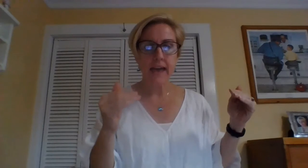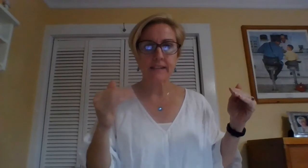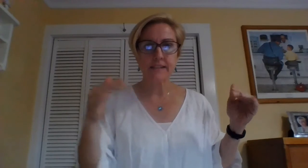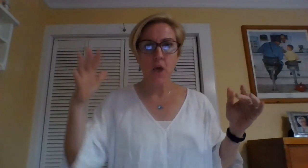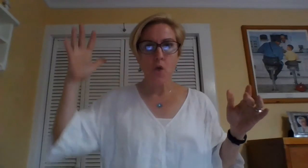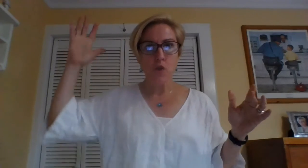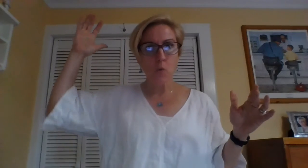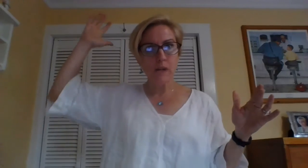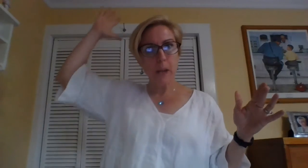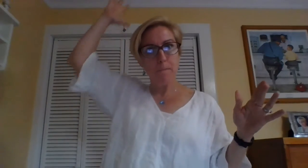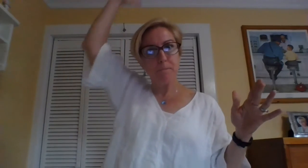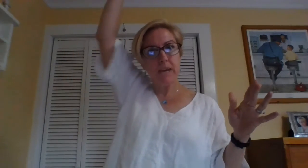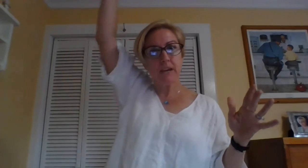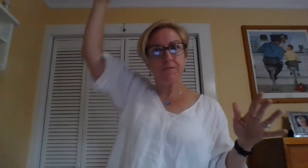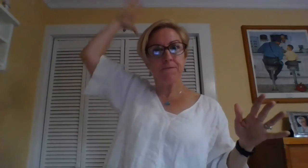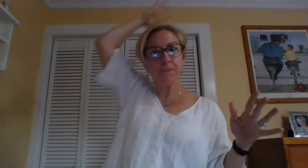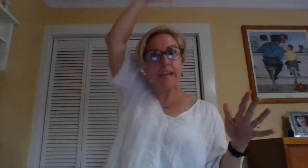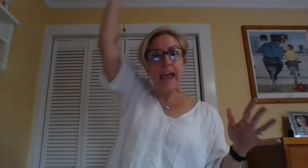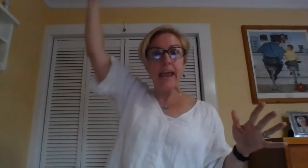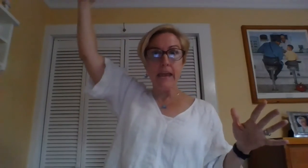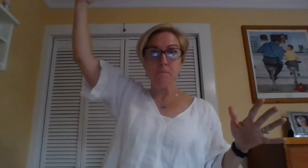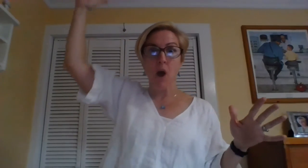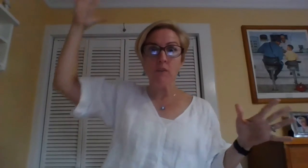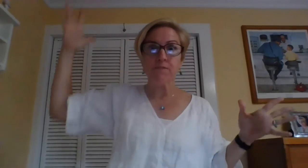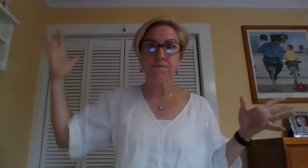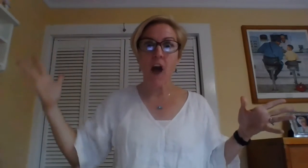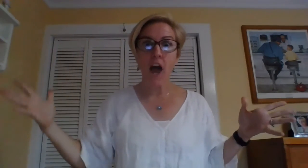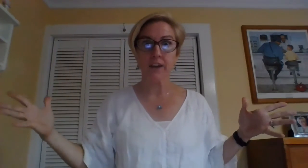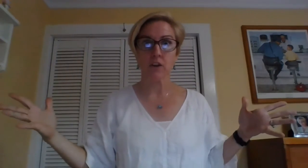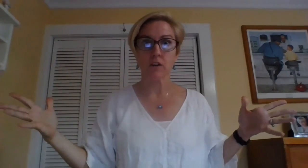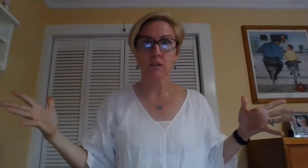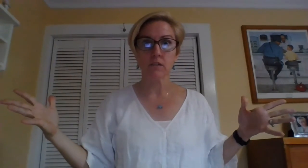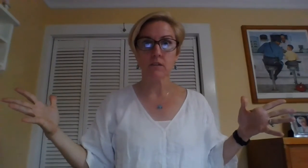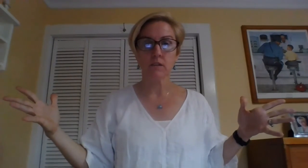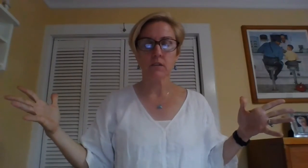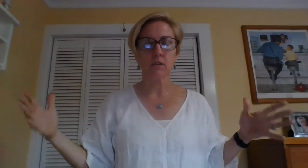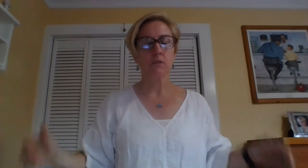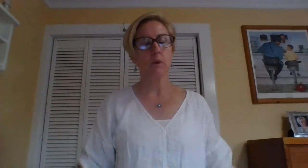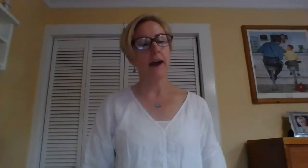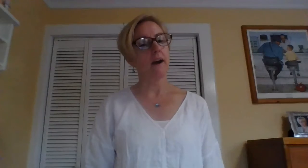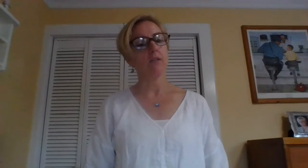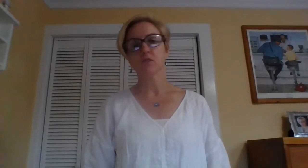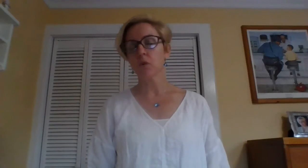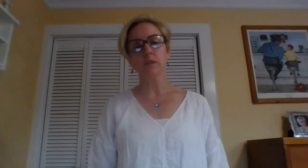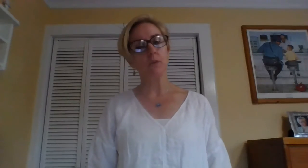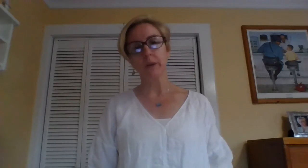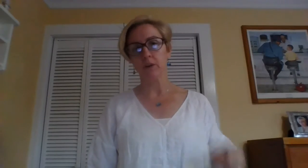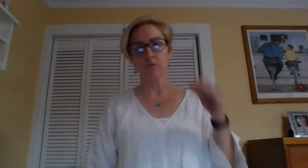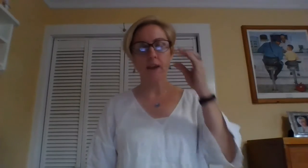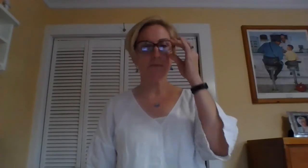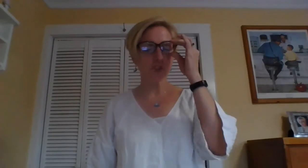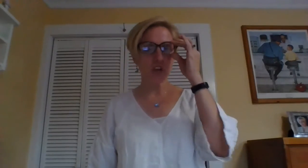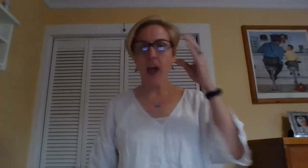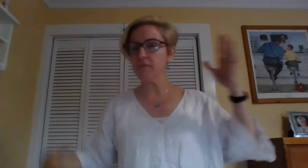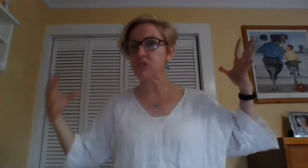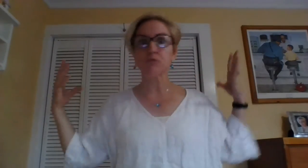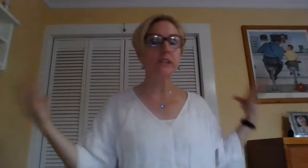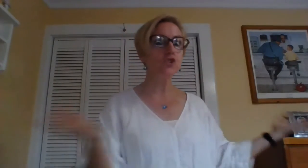heads, there was a big flame of fire. Wow. Totally weird, right? First, you have this really